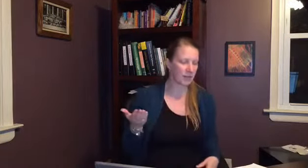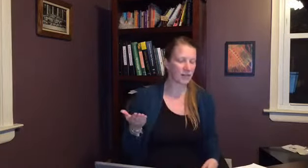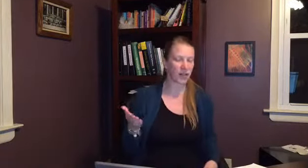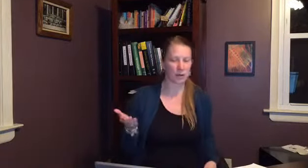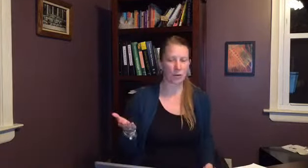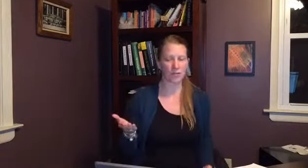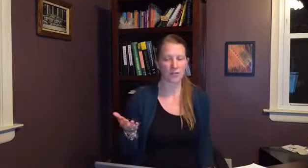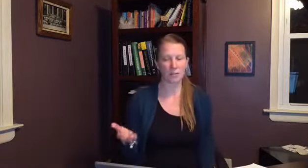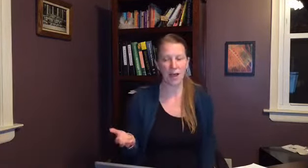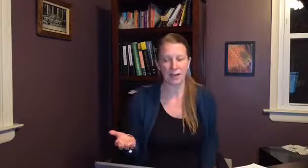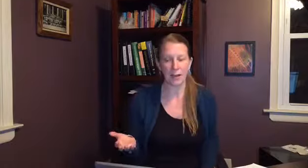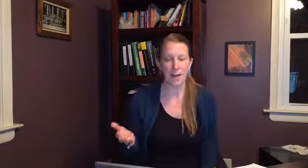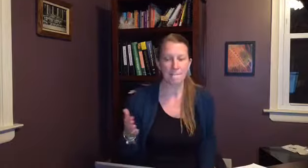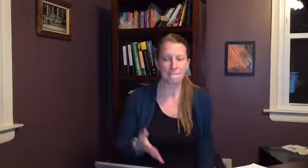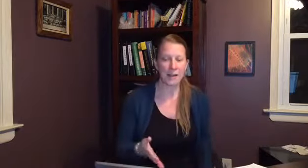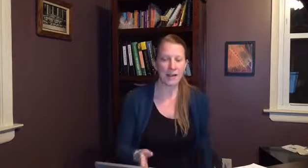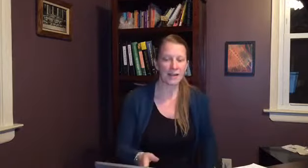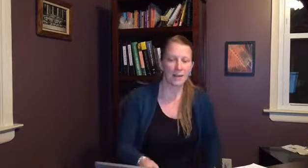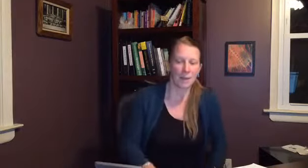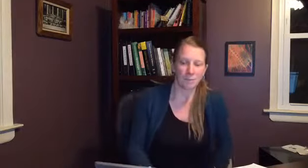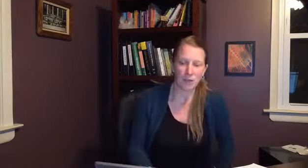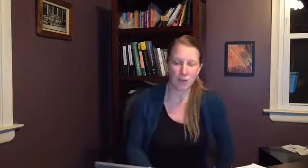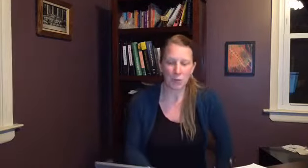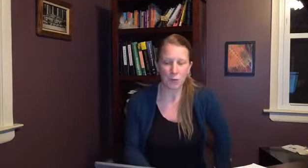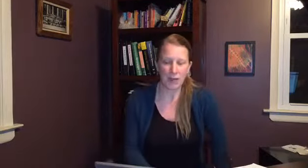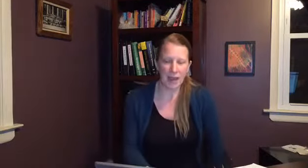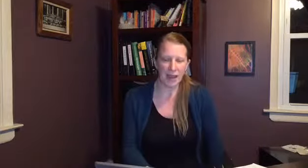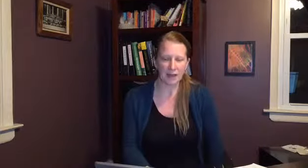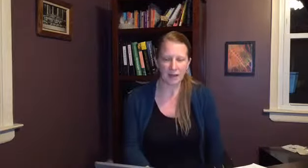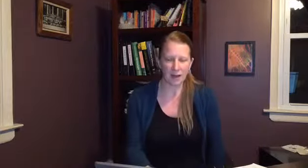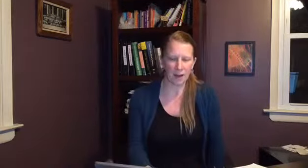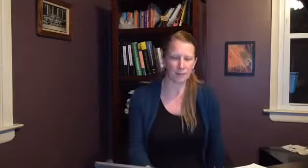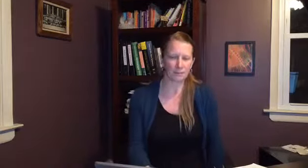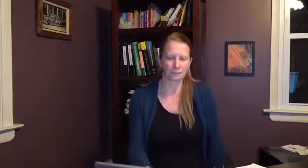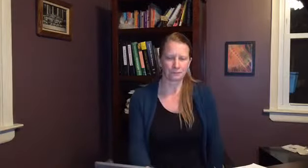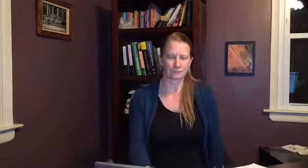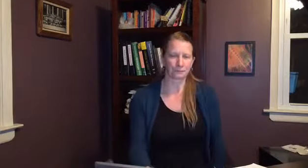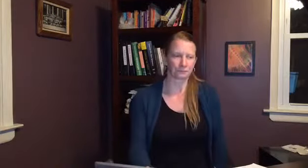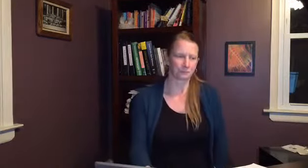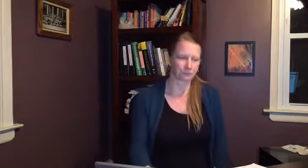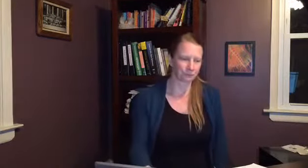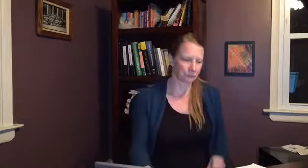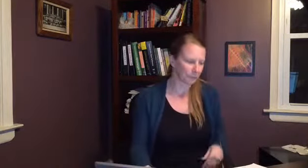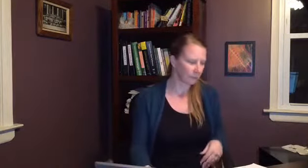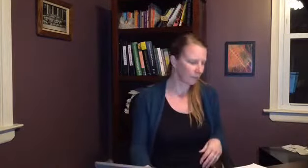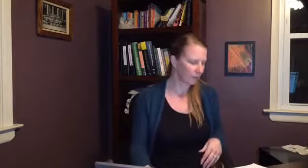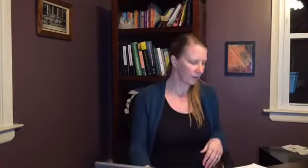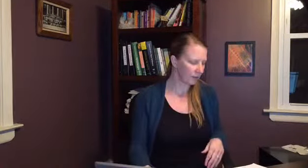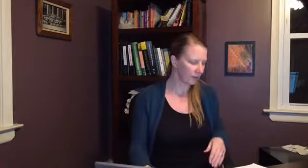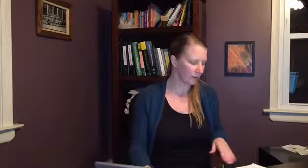it to other parts of the body but you can um uh